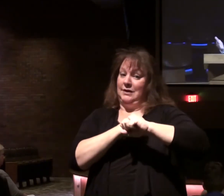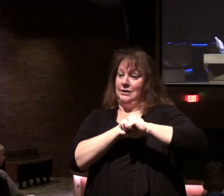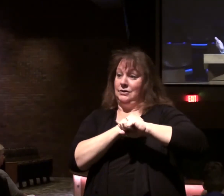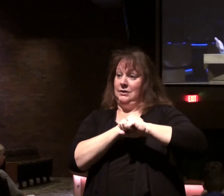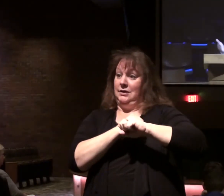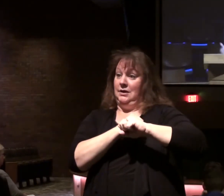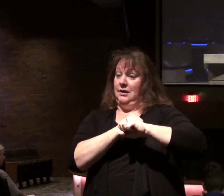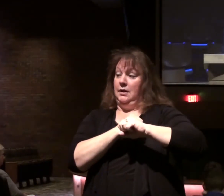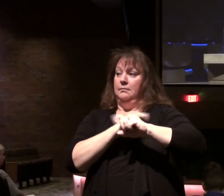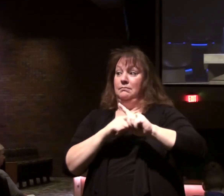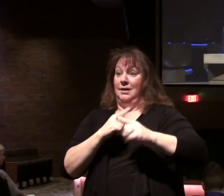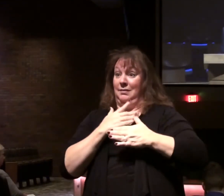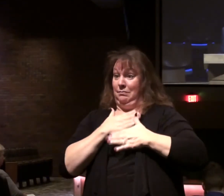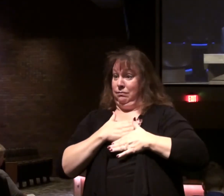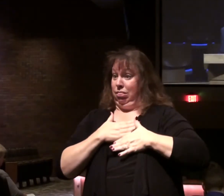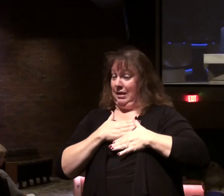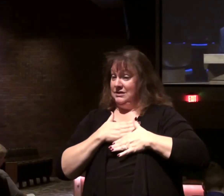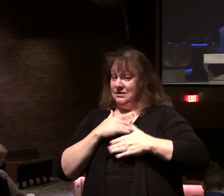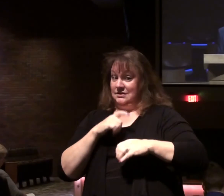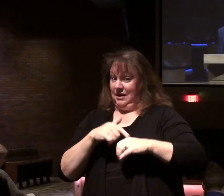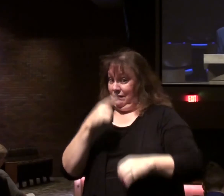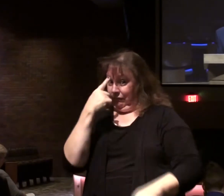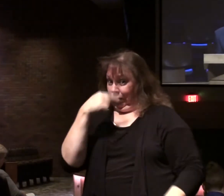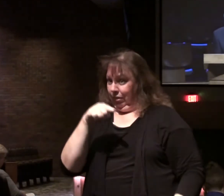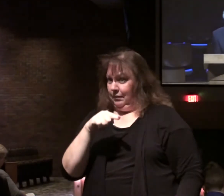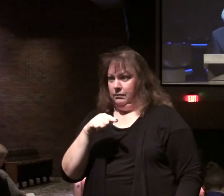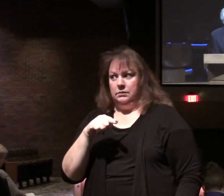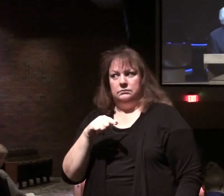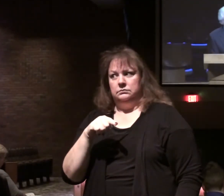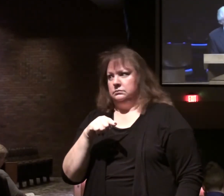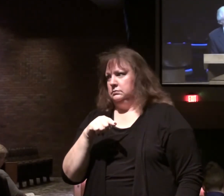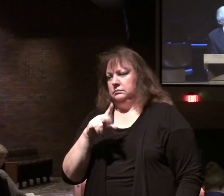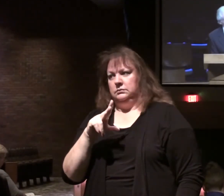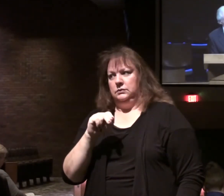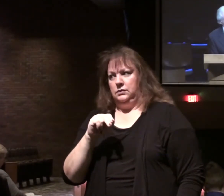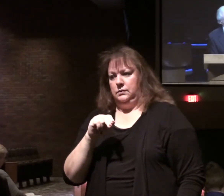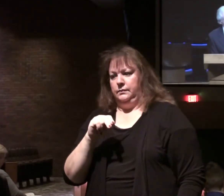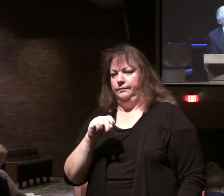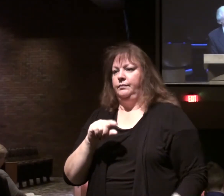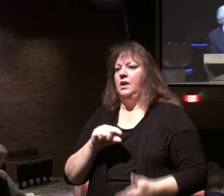time for them. Then we come to verse 3.